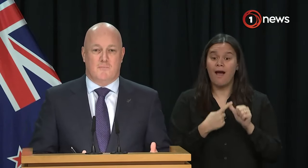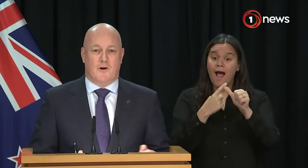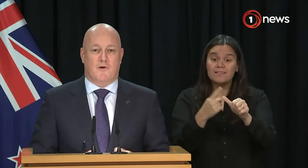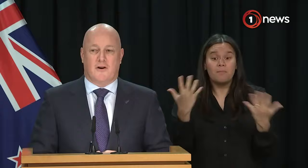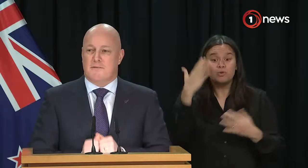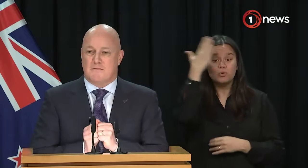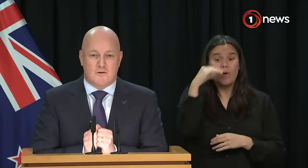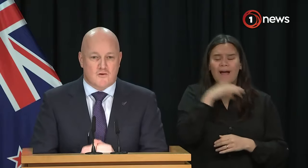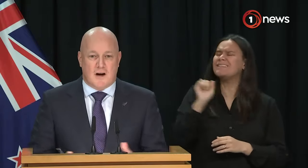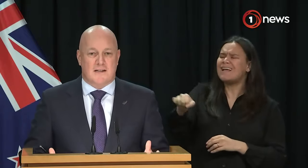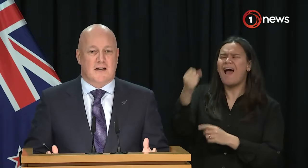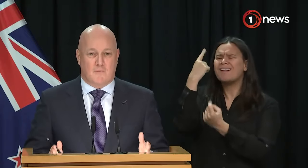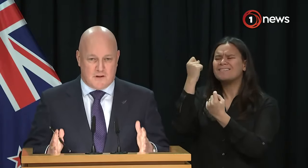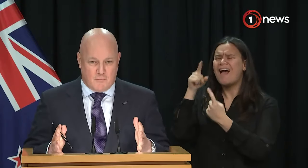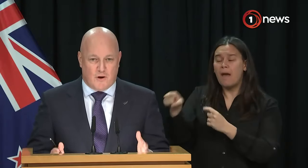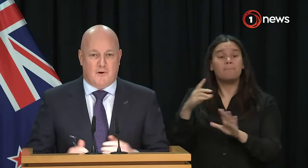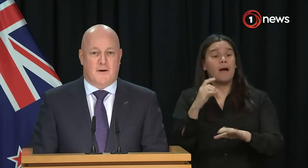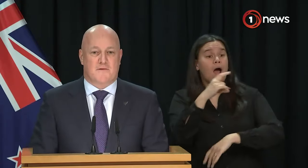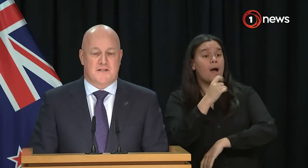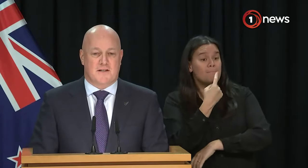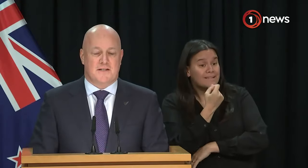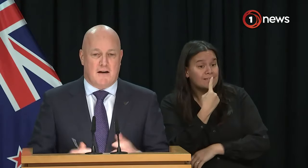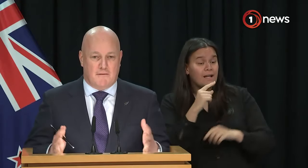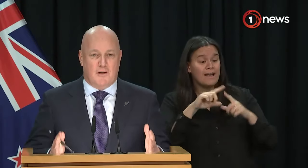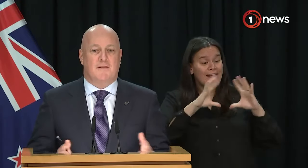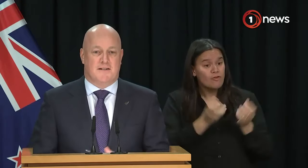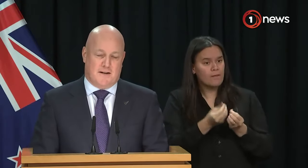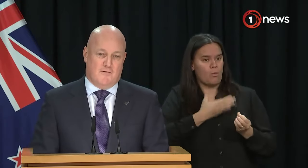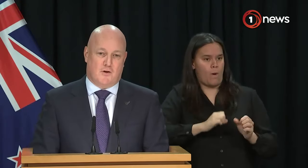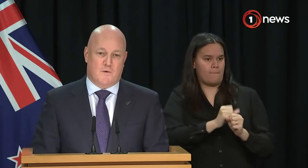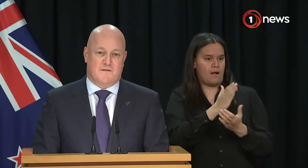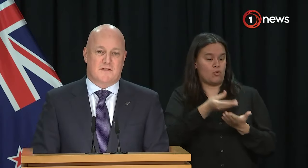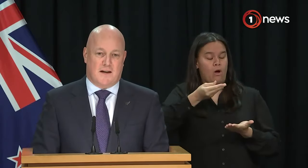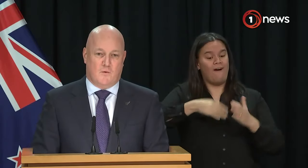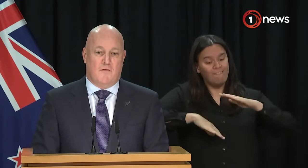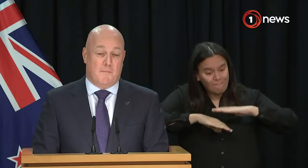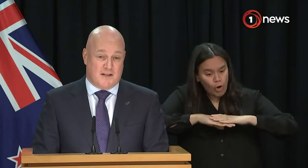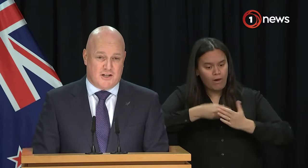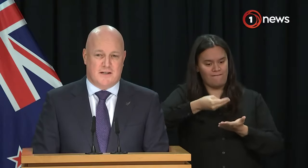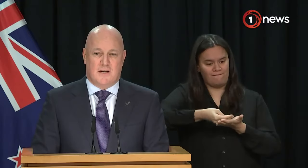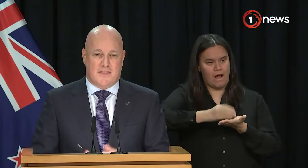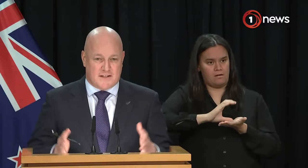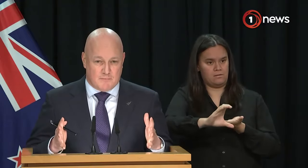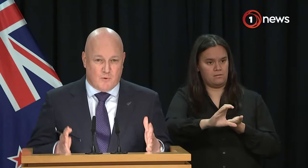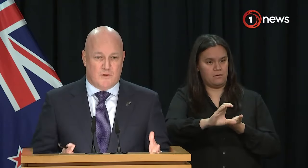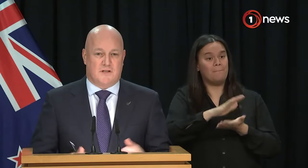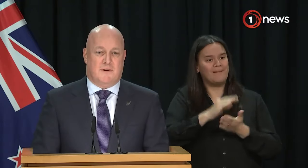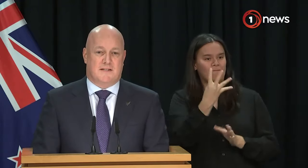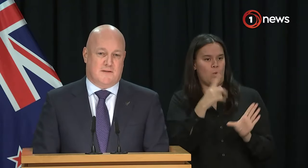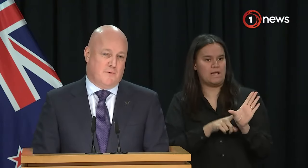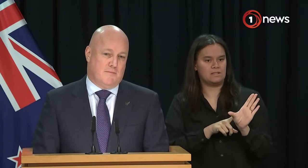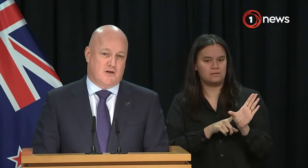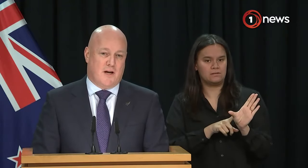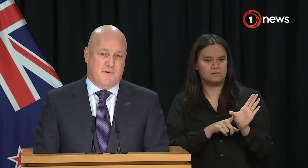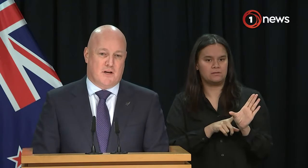lunches, which are important programs, drugs, which are important programs for New Zealanders, are fully funded over the course of the cycle of the budget. That's important